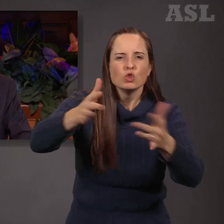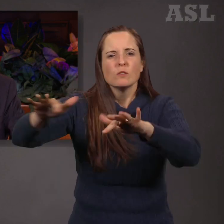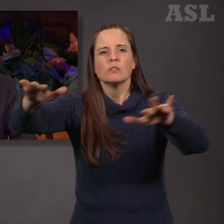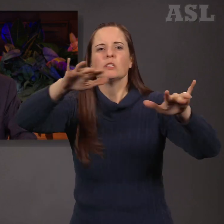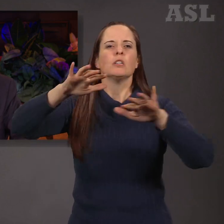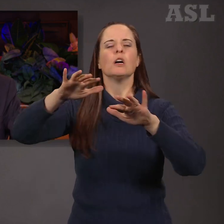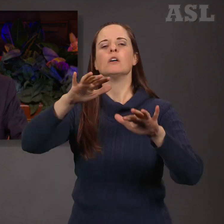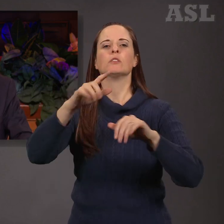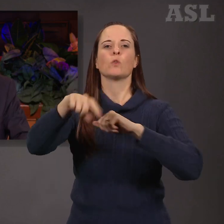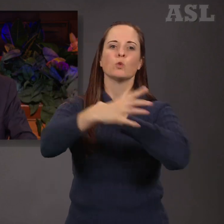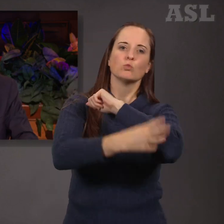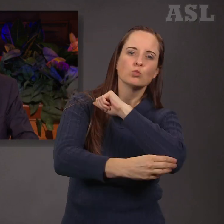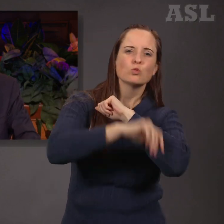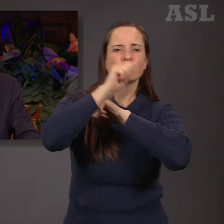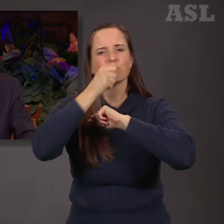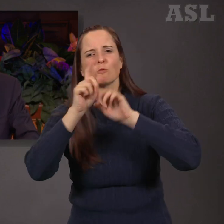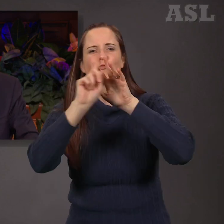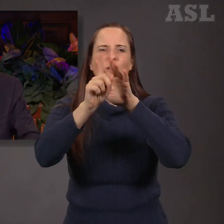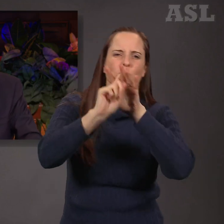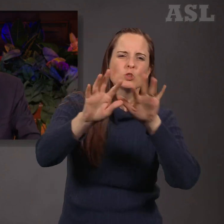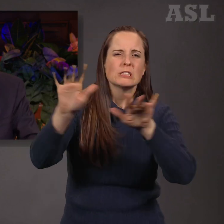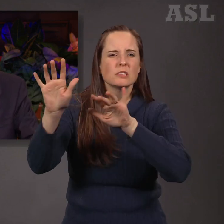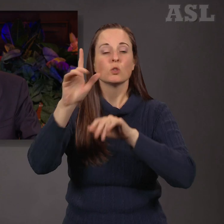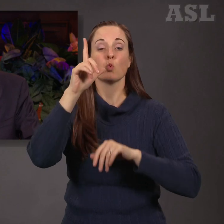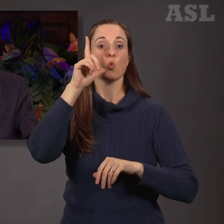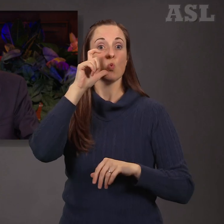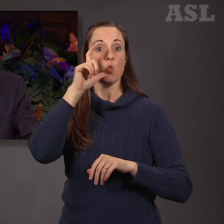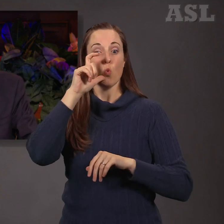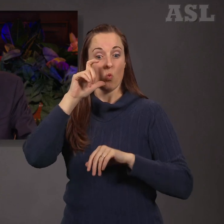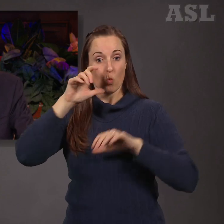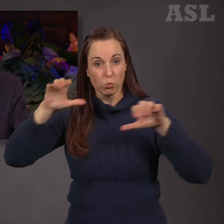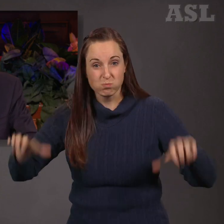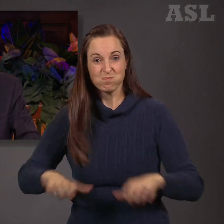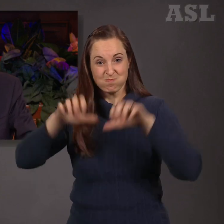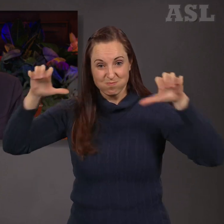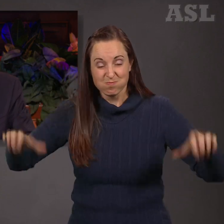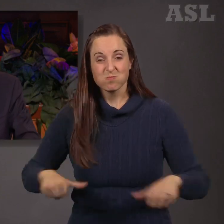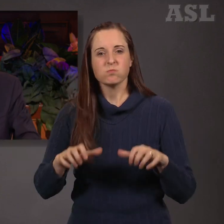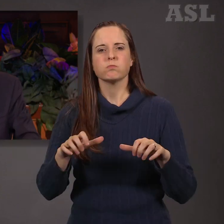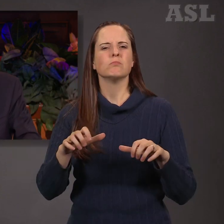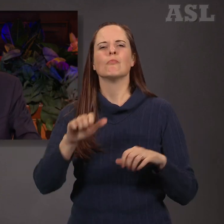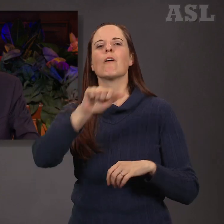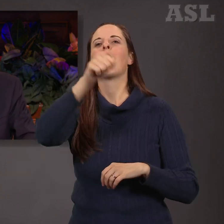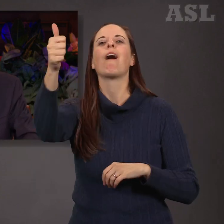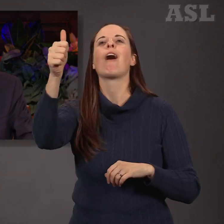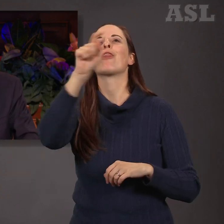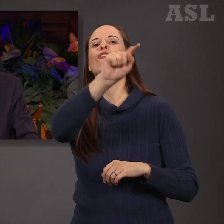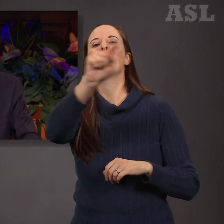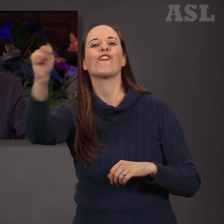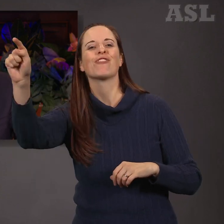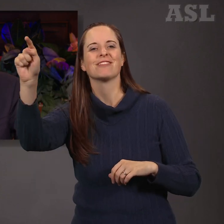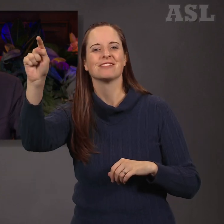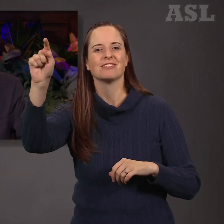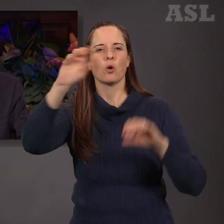carried out by persons and organizations having no formal connection with our Church.